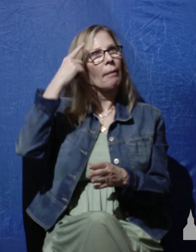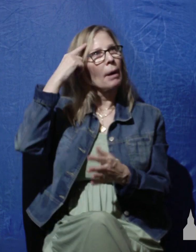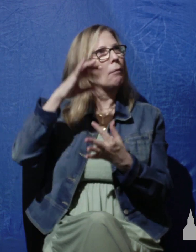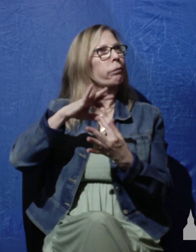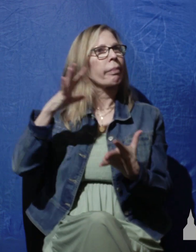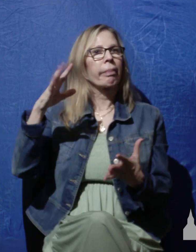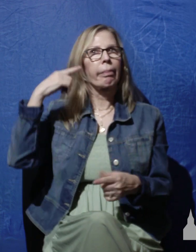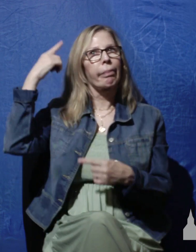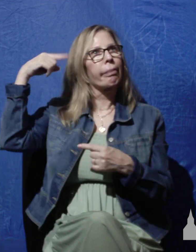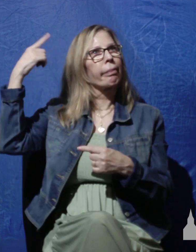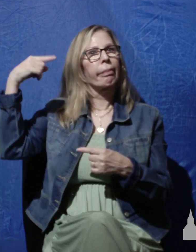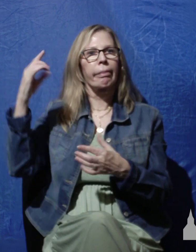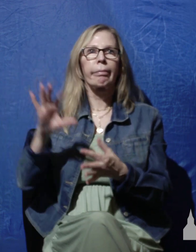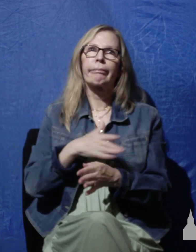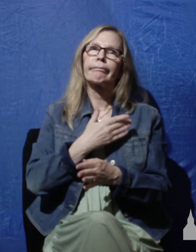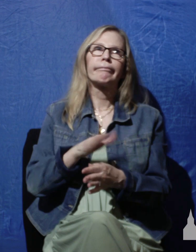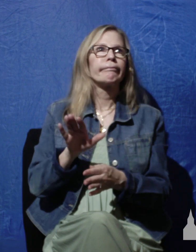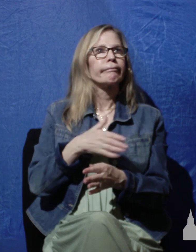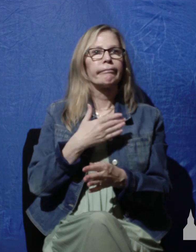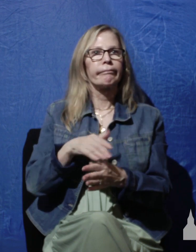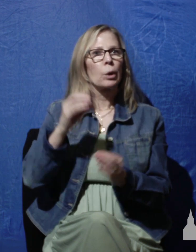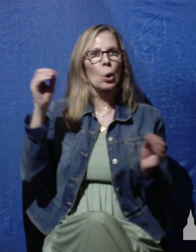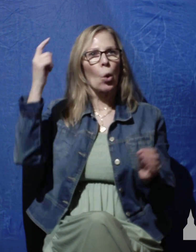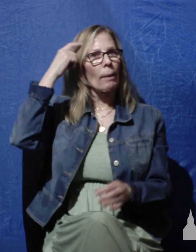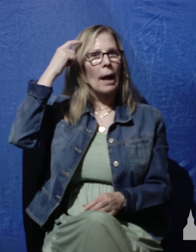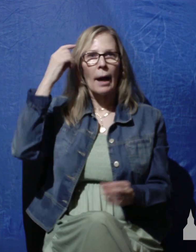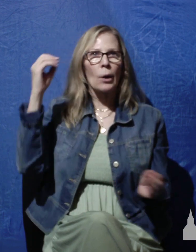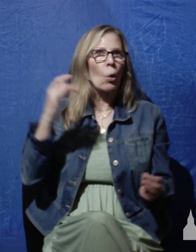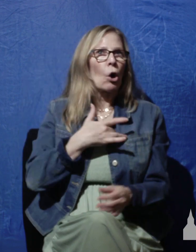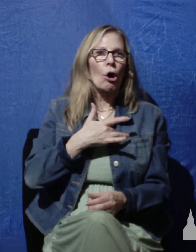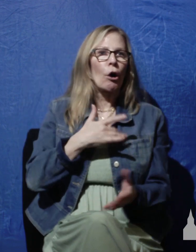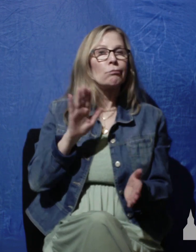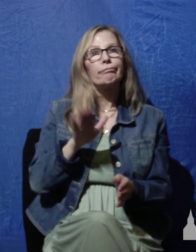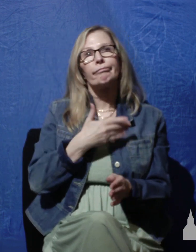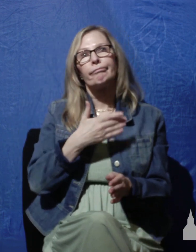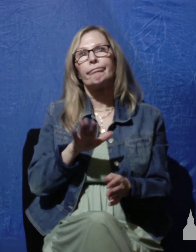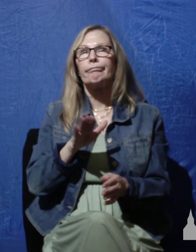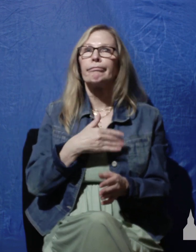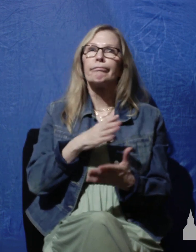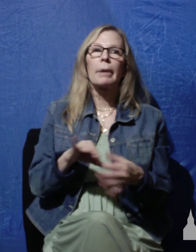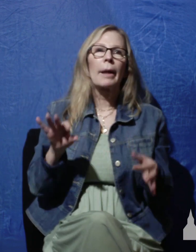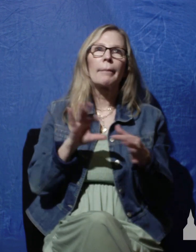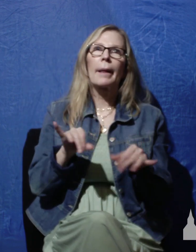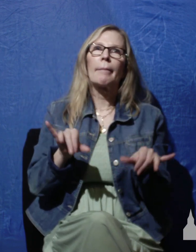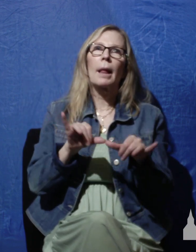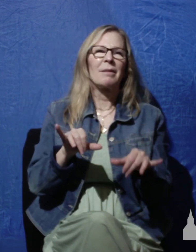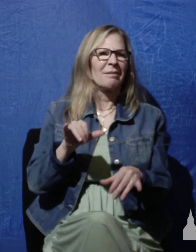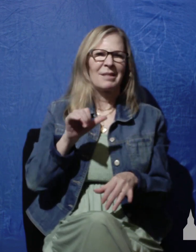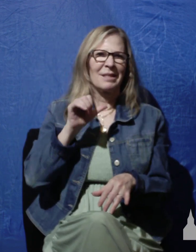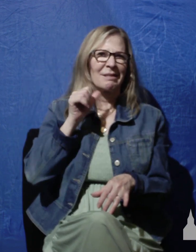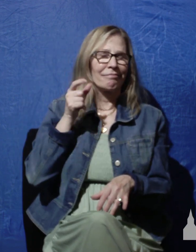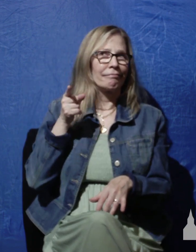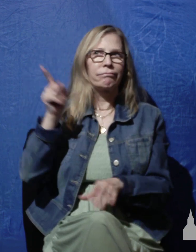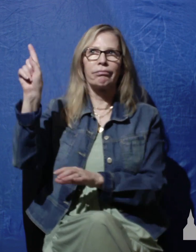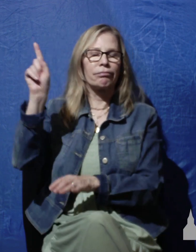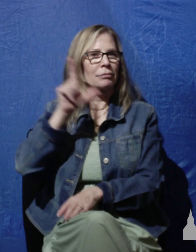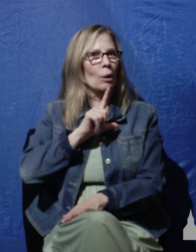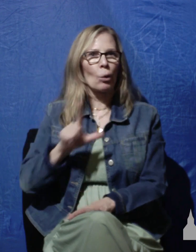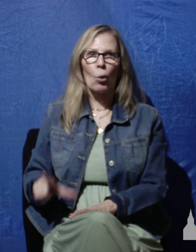going through the motions. It's mindless, it's thoughtless, it's careless, and it dishonors the Lord. It's just mechanical,